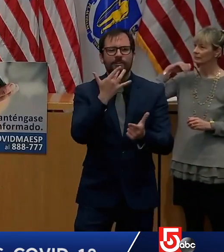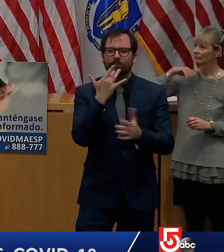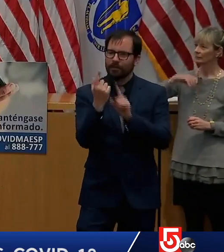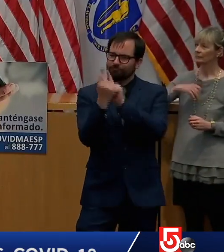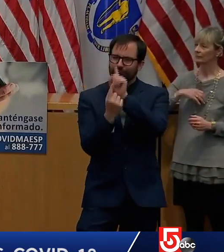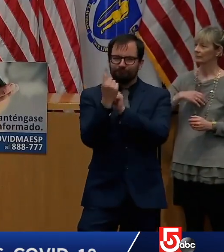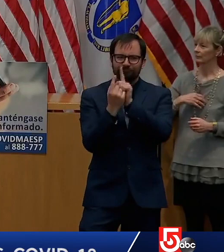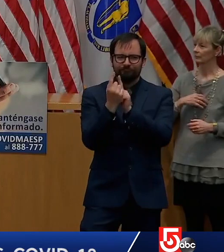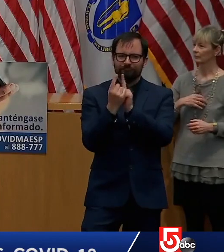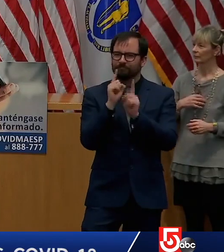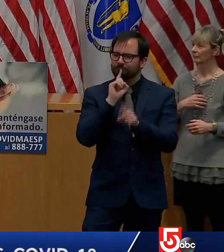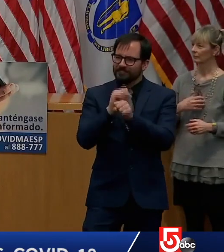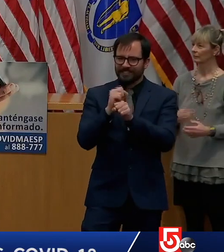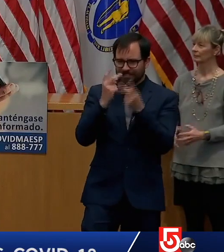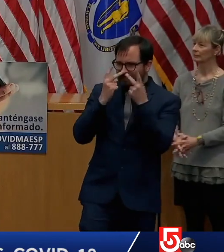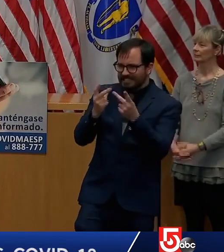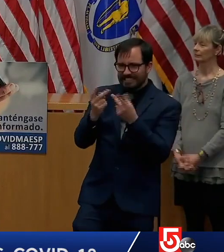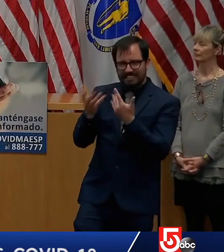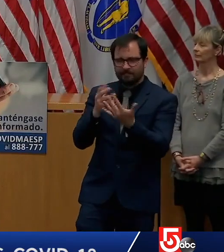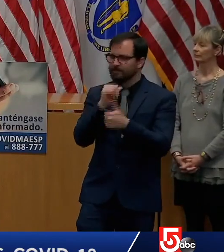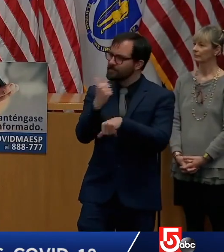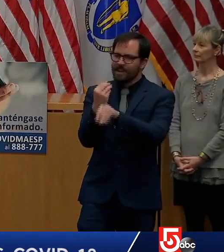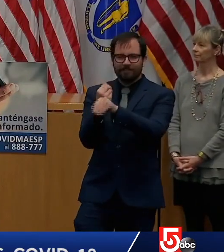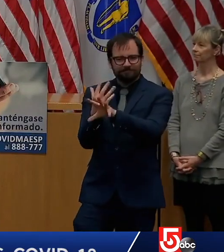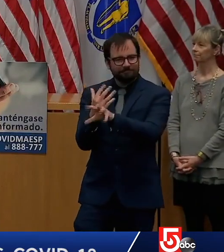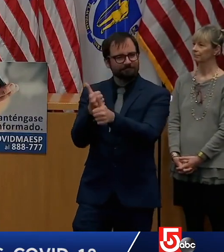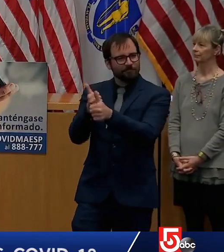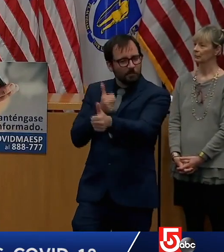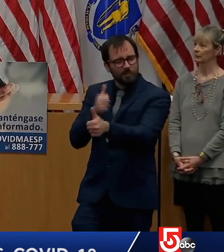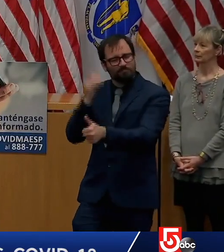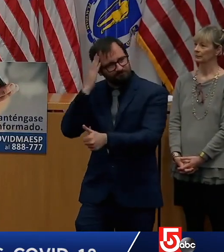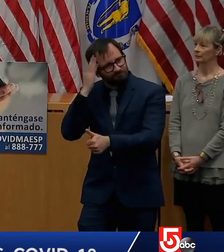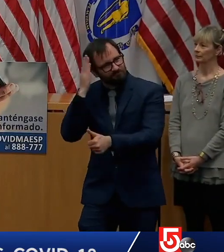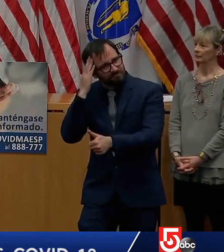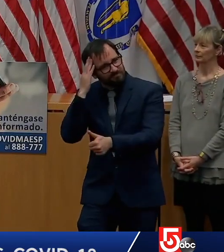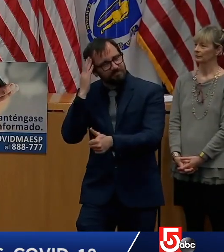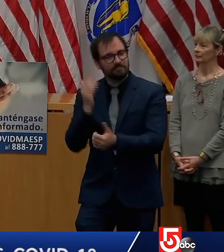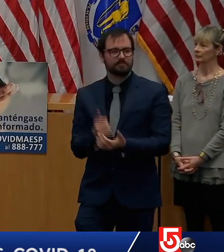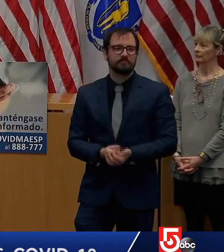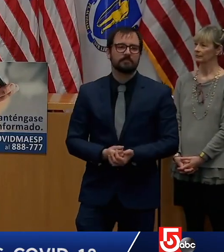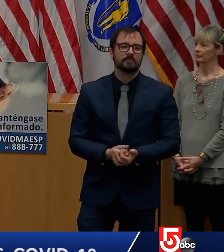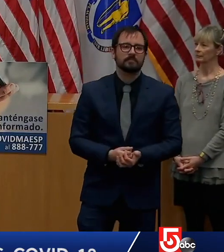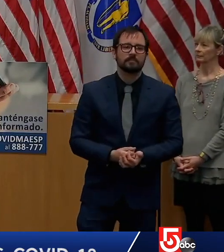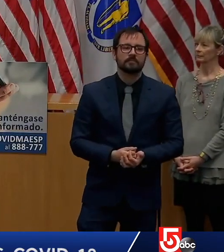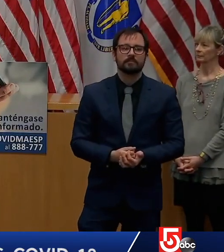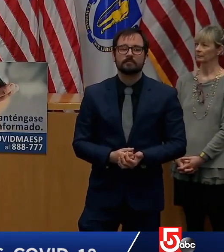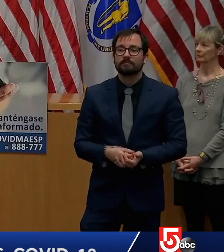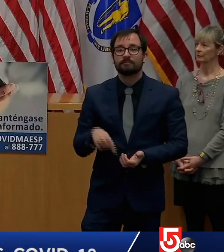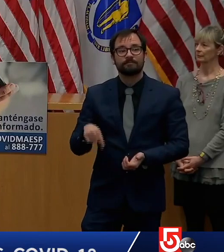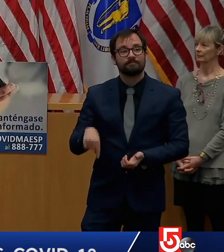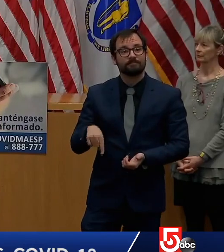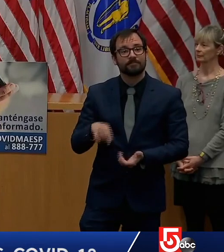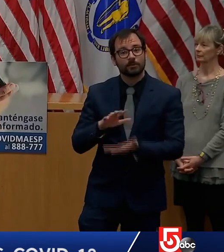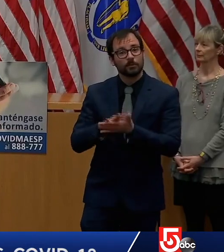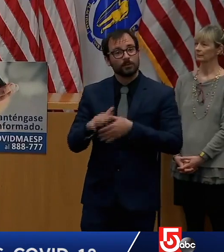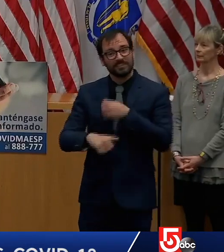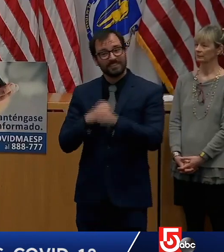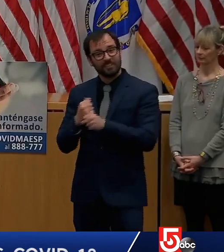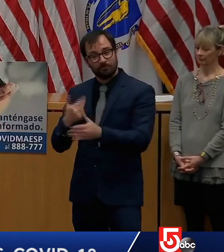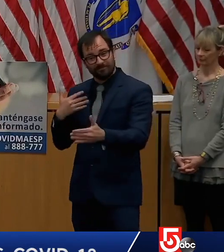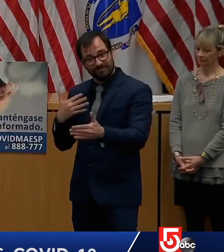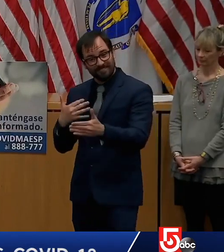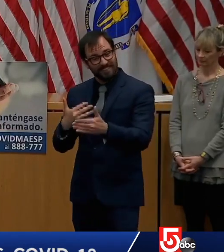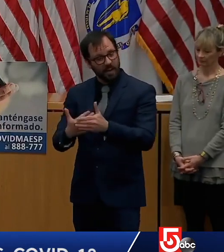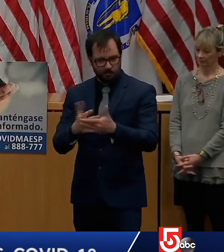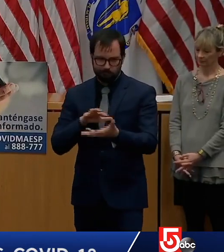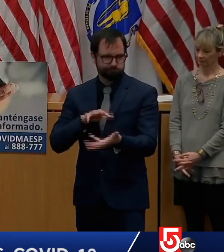how they're doing. And in a year like this where we've had such a terrible disruption in the first place, to have a chance